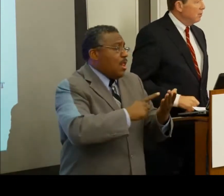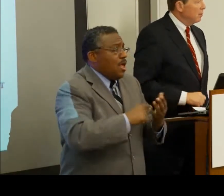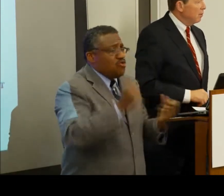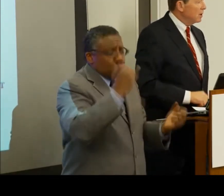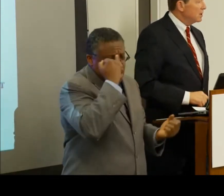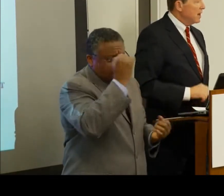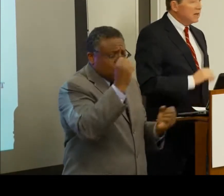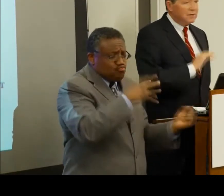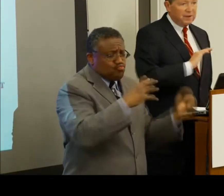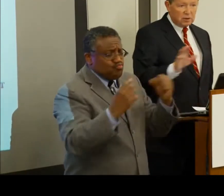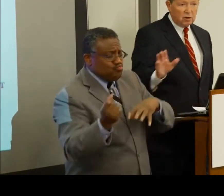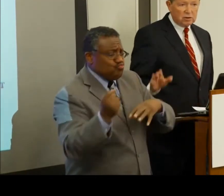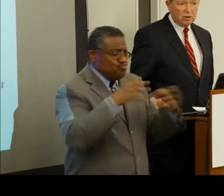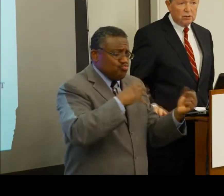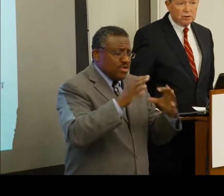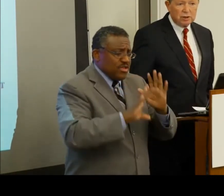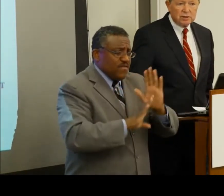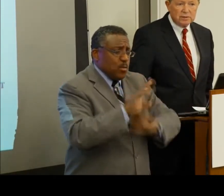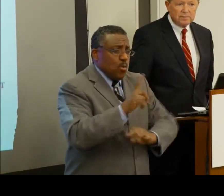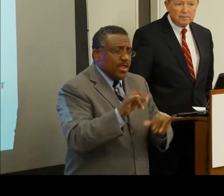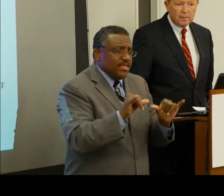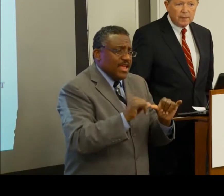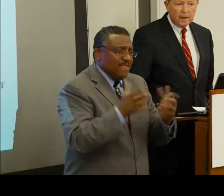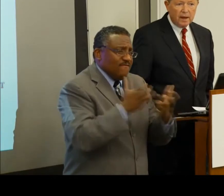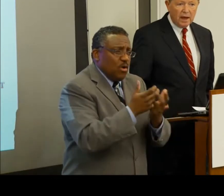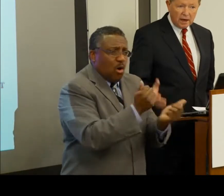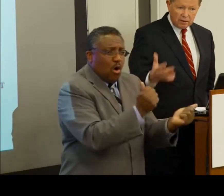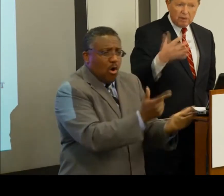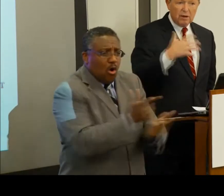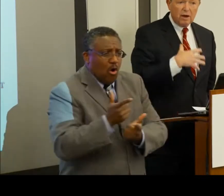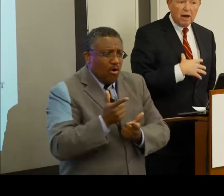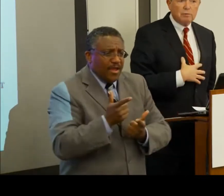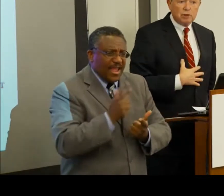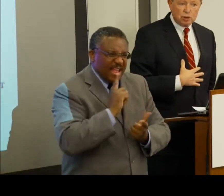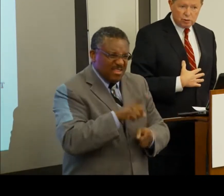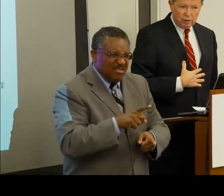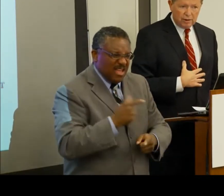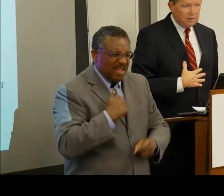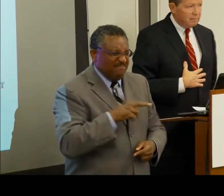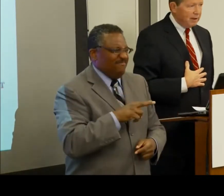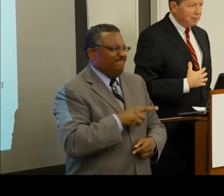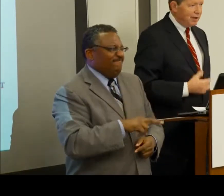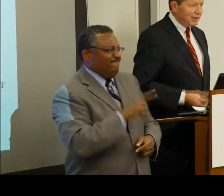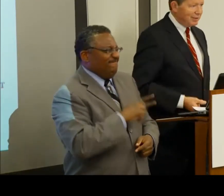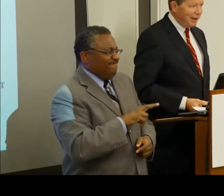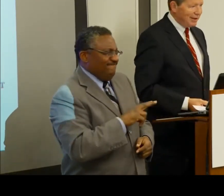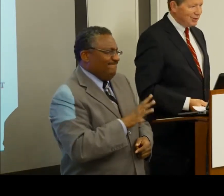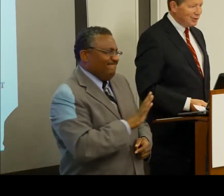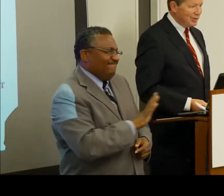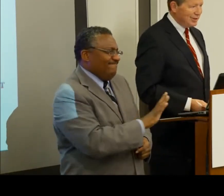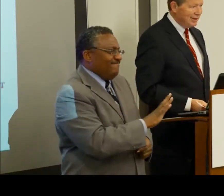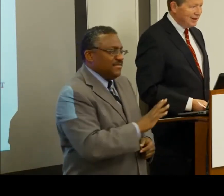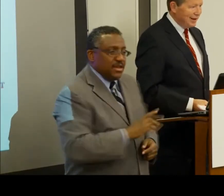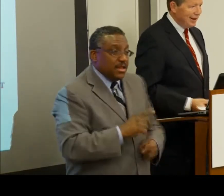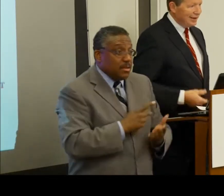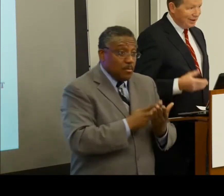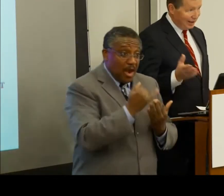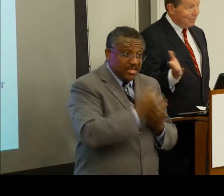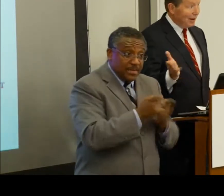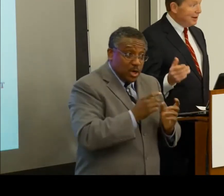one size fits all solutions. And I was assured by project managers